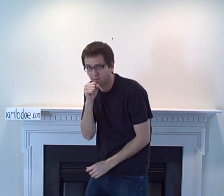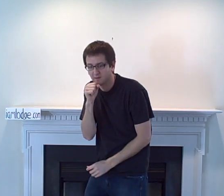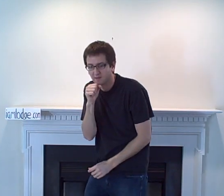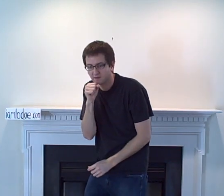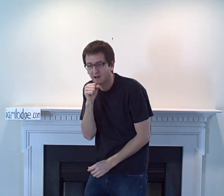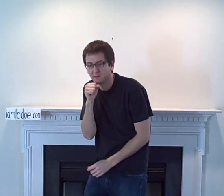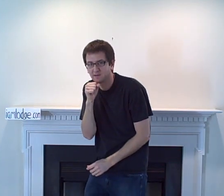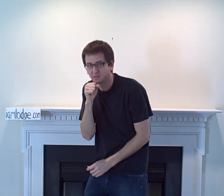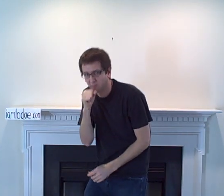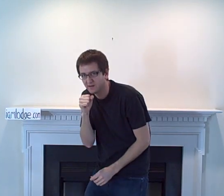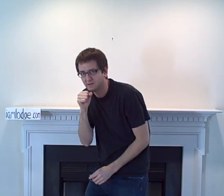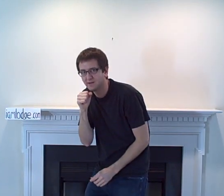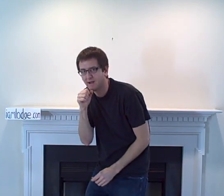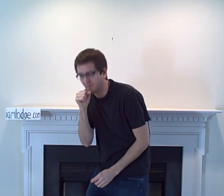They're aiming to break you down.